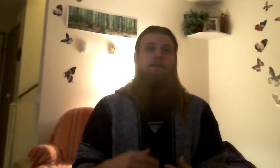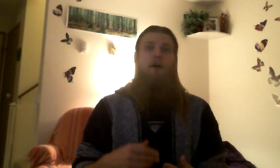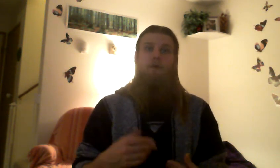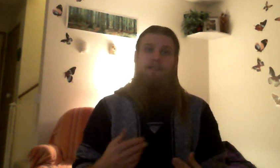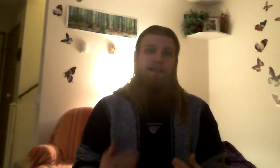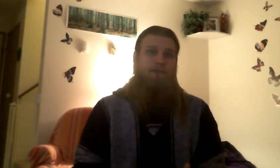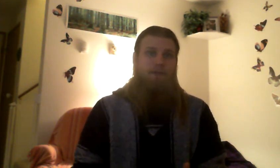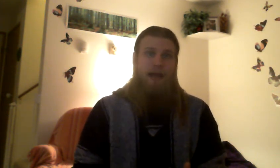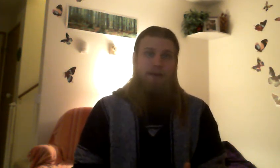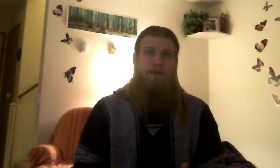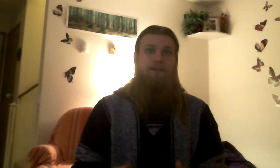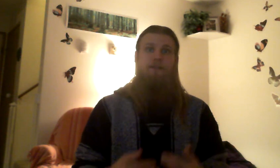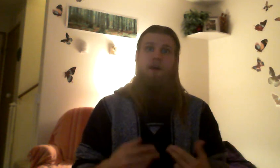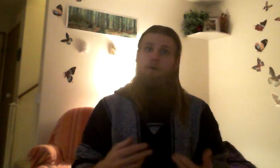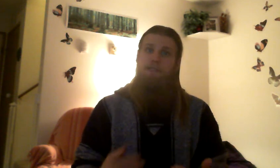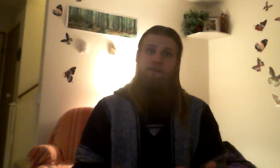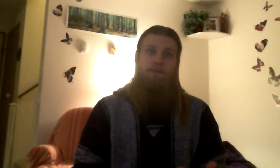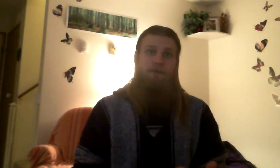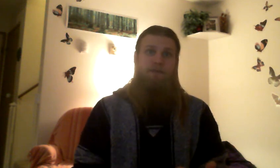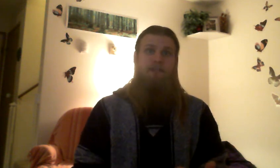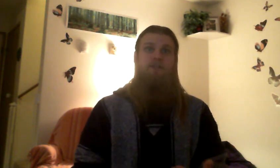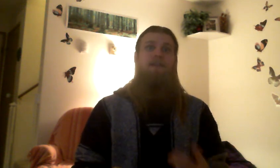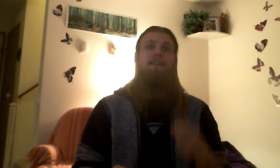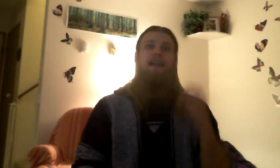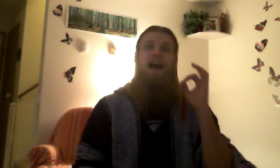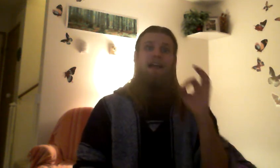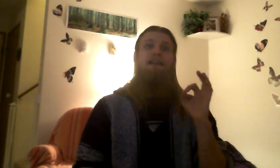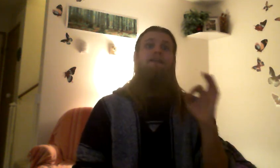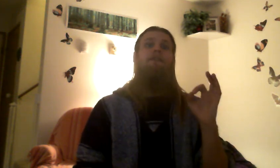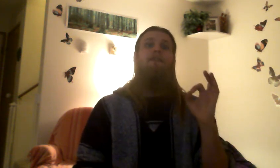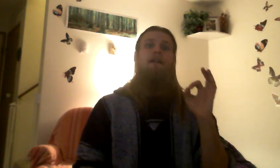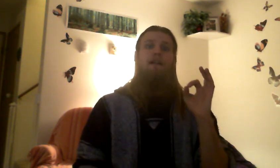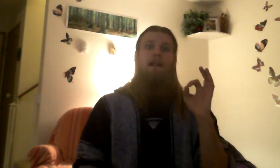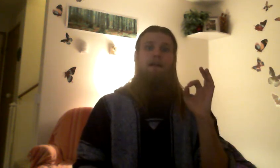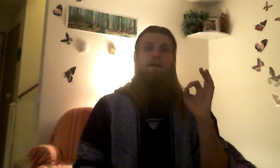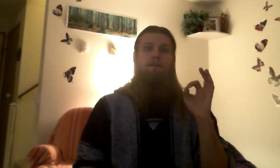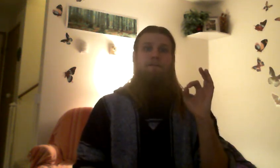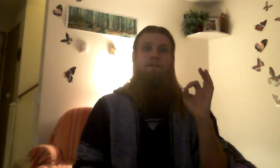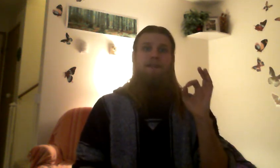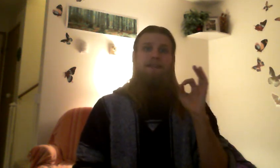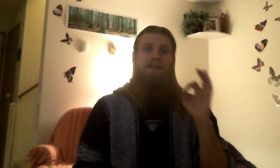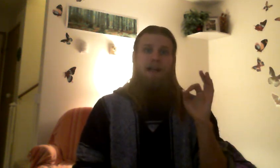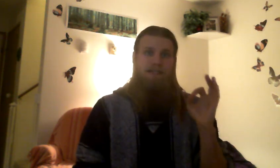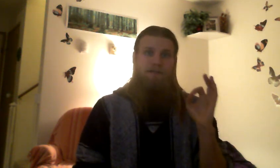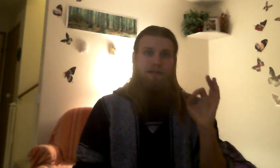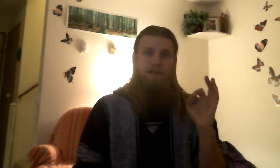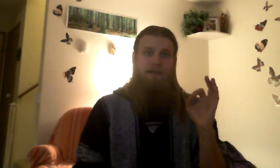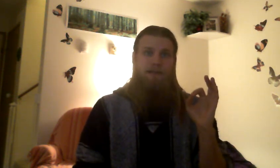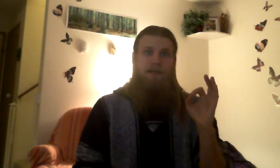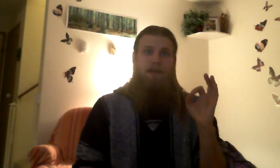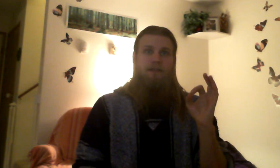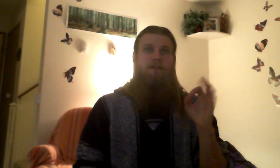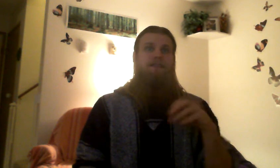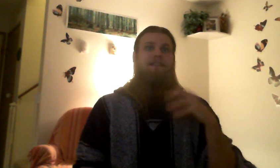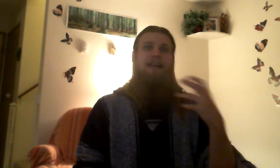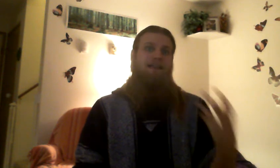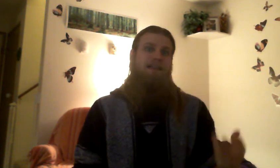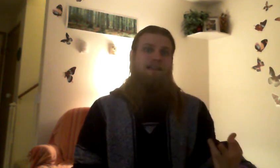always different patterns and always different movements so that the eye never gets accustomed to it. So it's exactly like